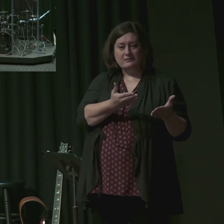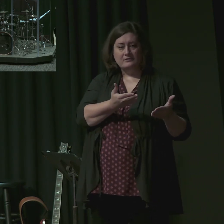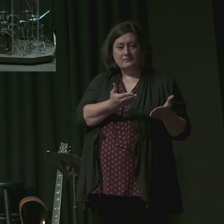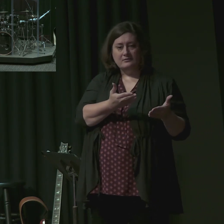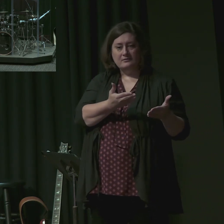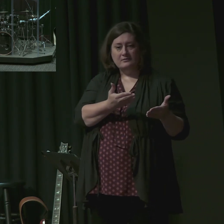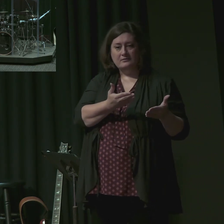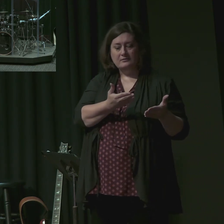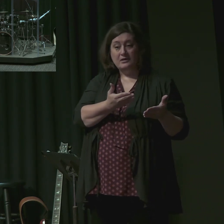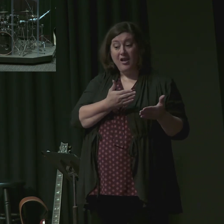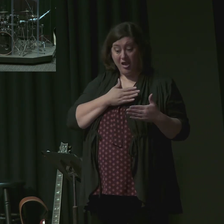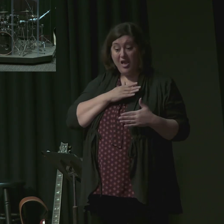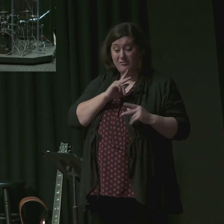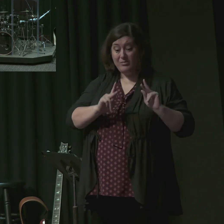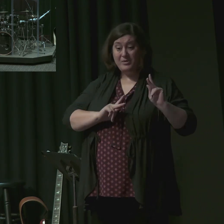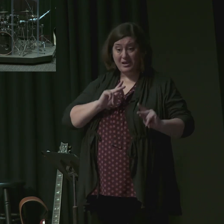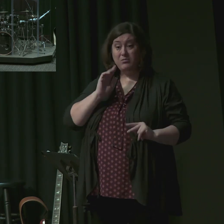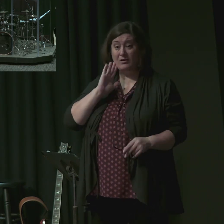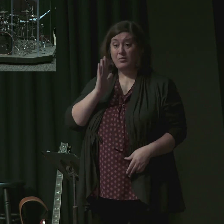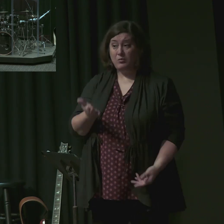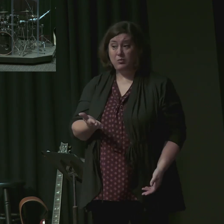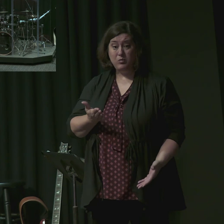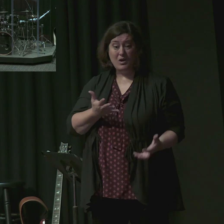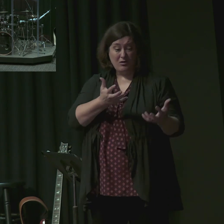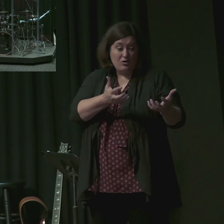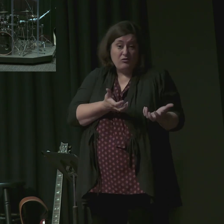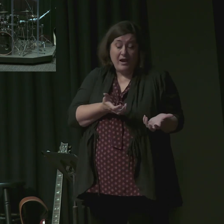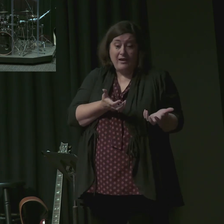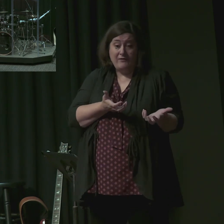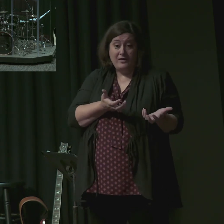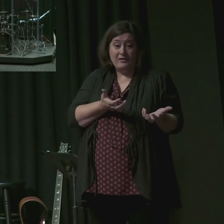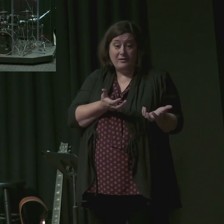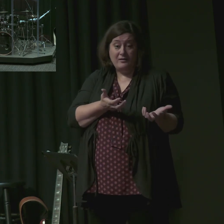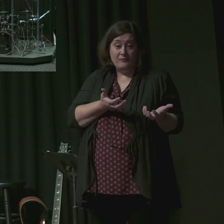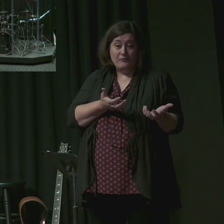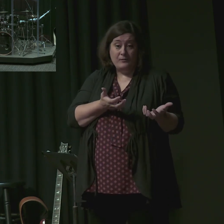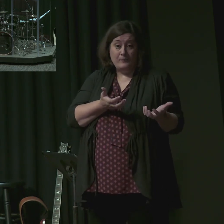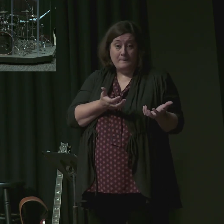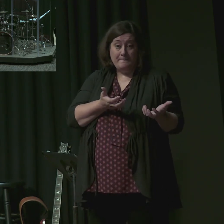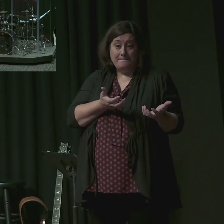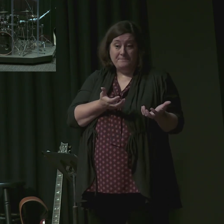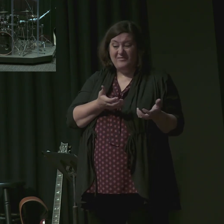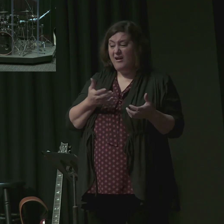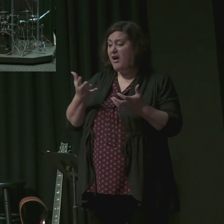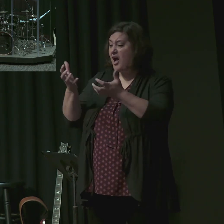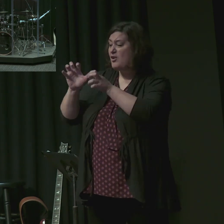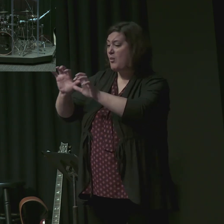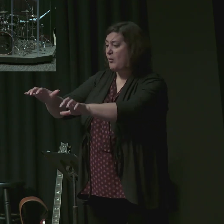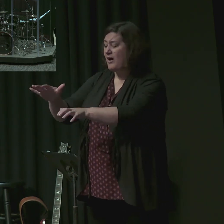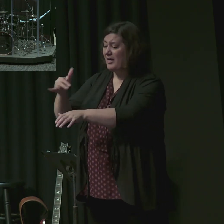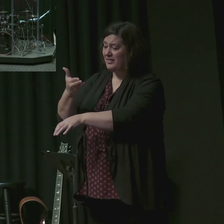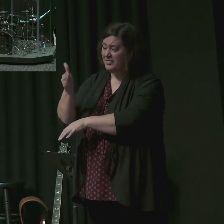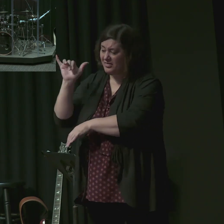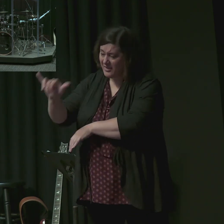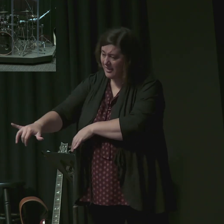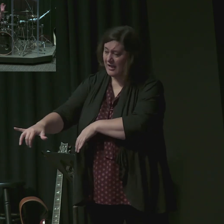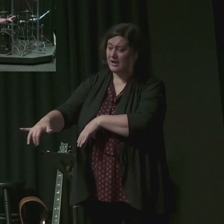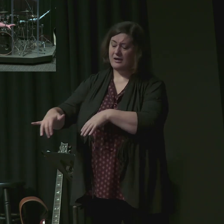people will crave and desire and want even from the preaching of the word. I don't want that.